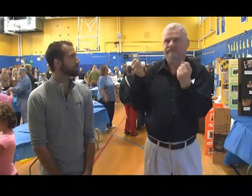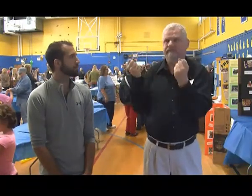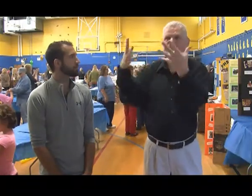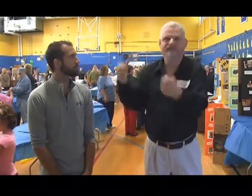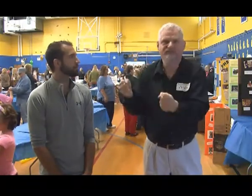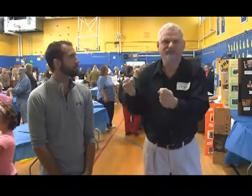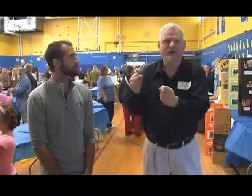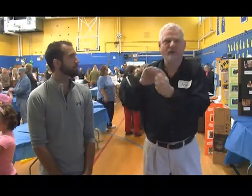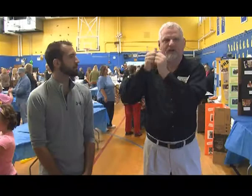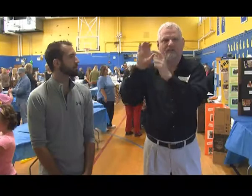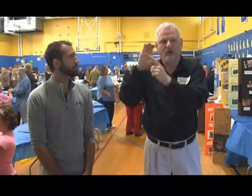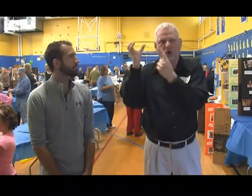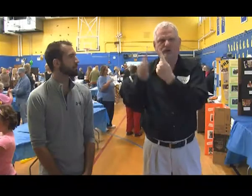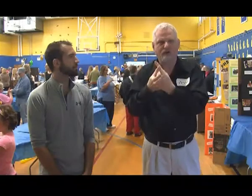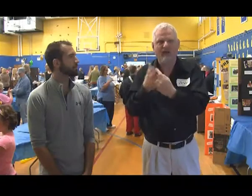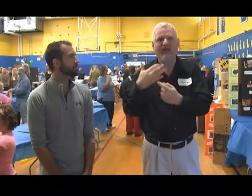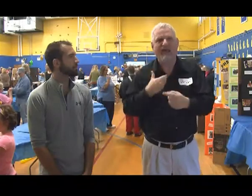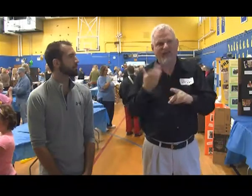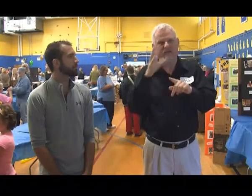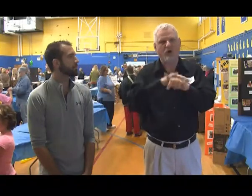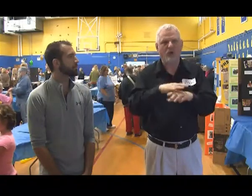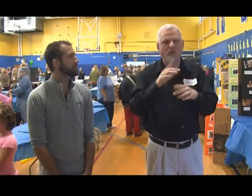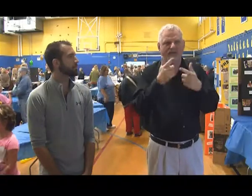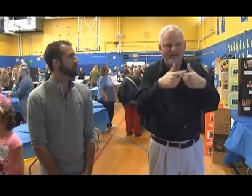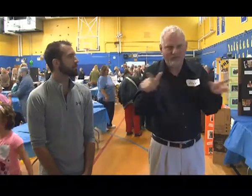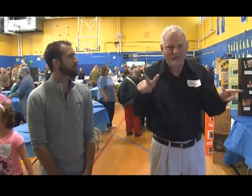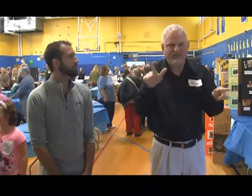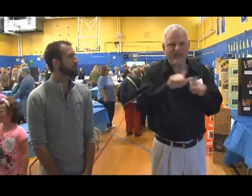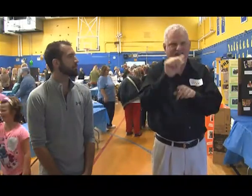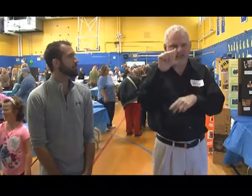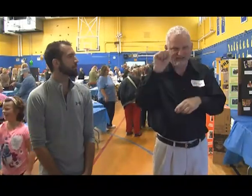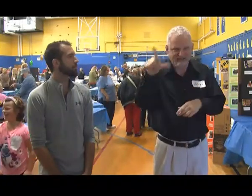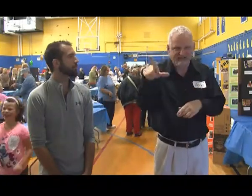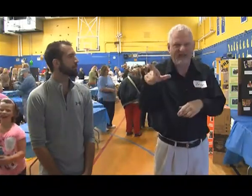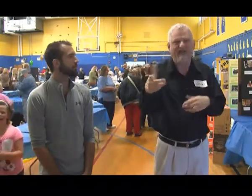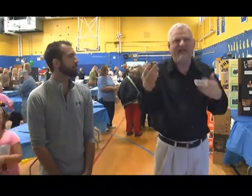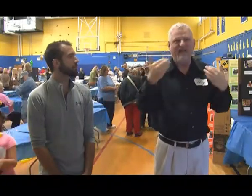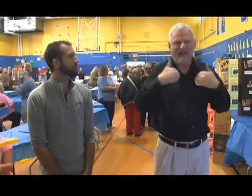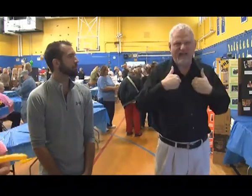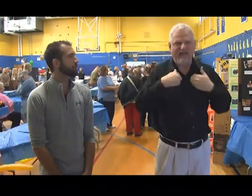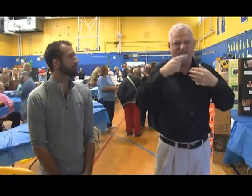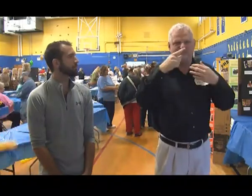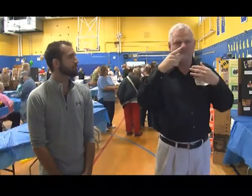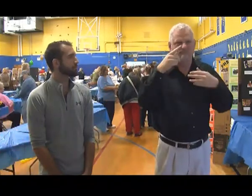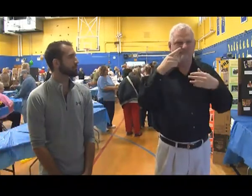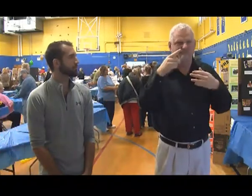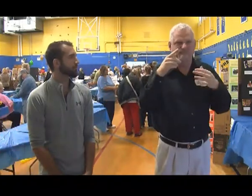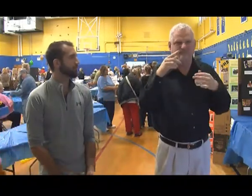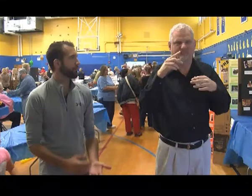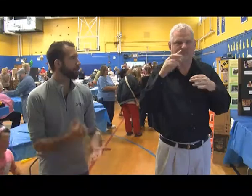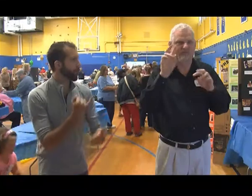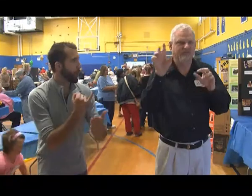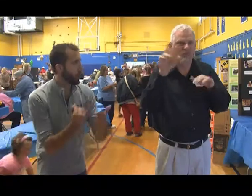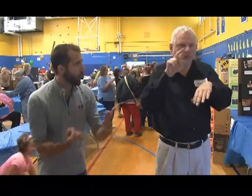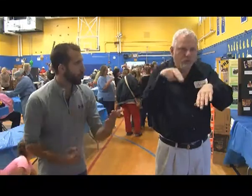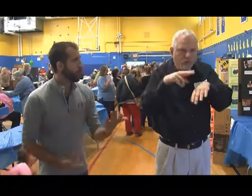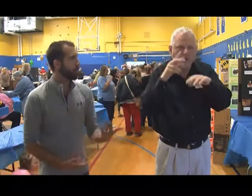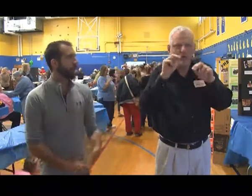So, when we are with other Deaf people, we have our own culture where we are able to use our language, American Sign Language, fluently